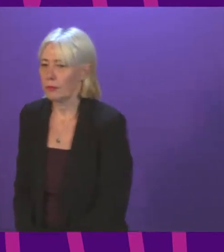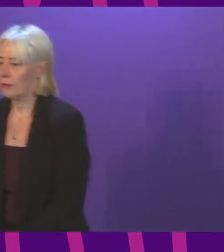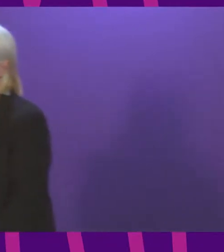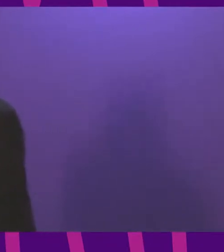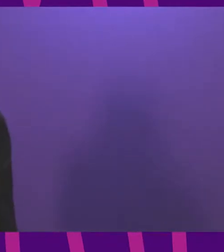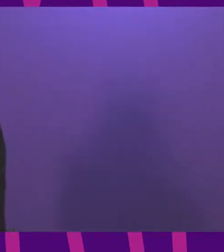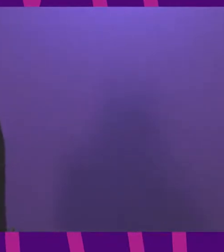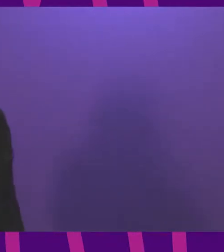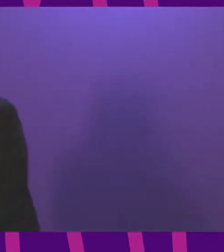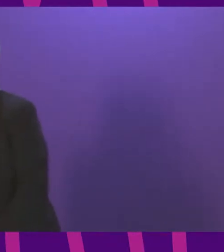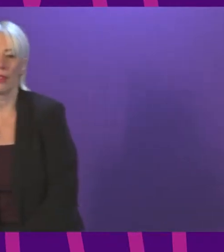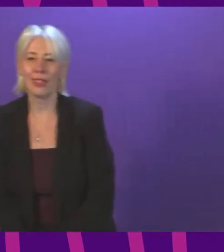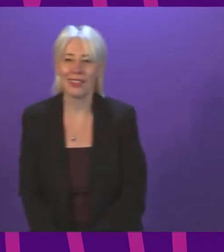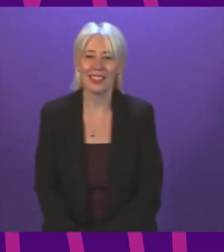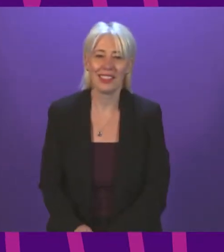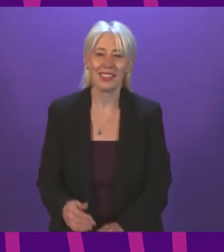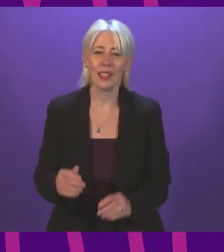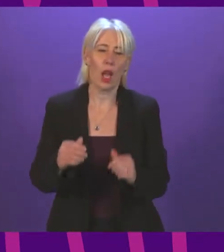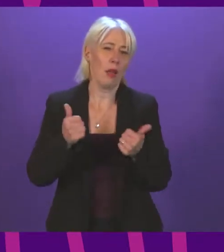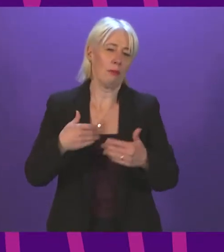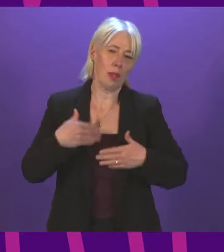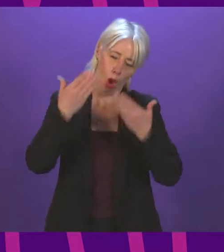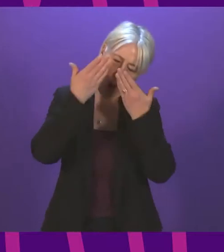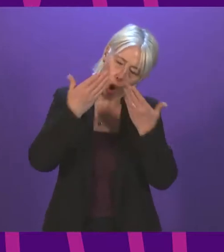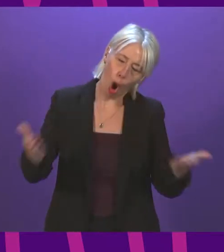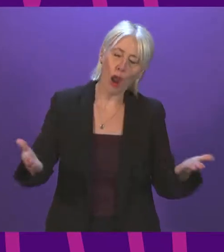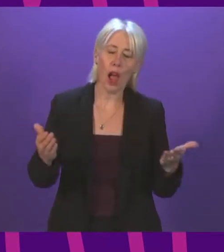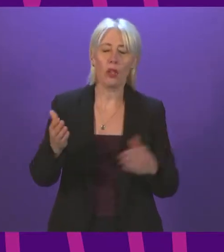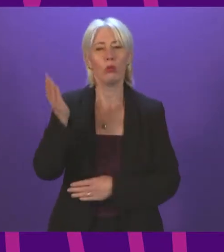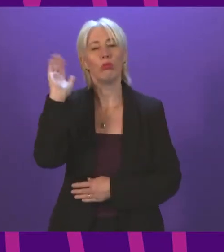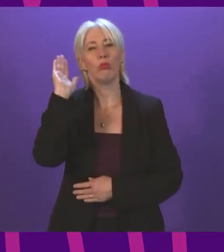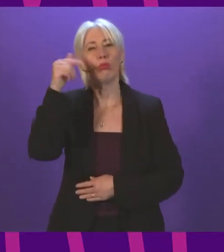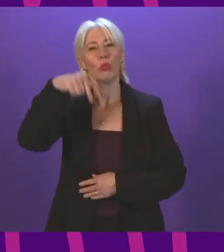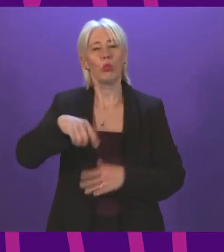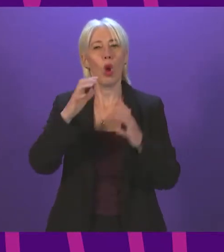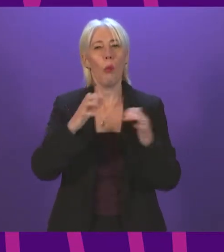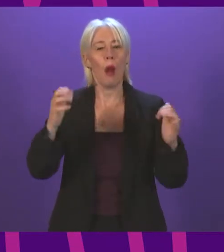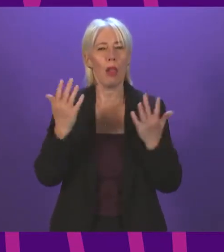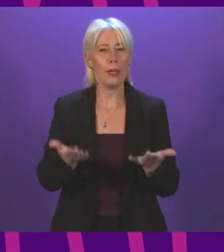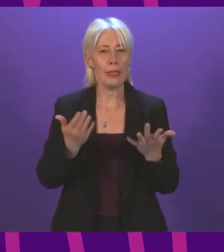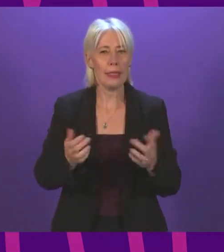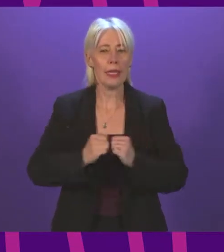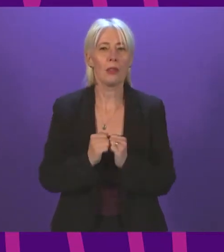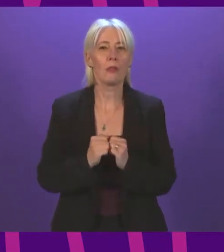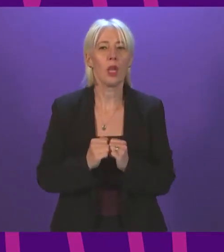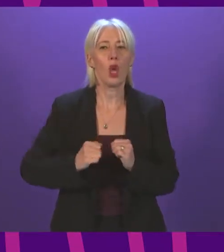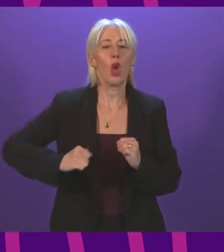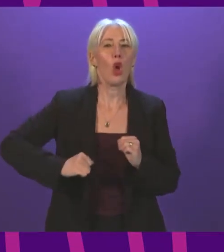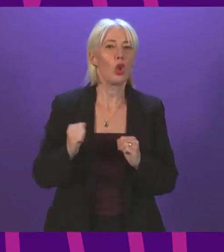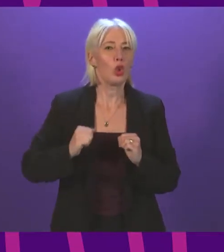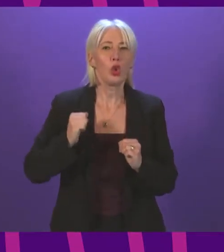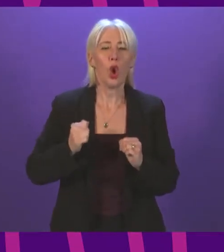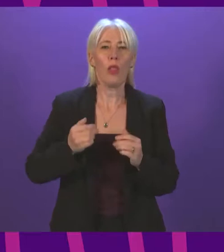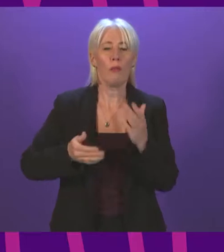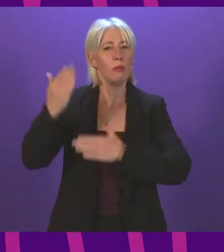It is a great honour to speak to this Parliament today. Scotland has historical links with slavery in